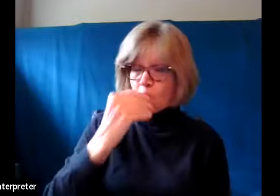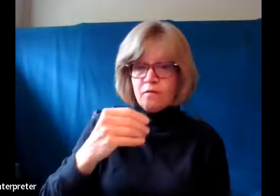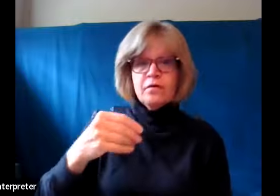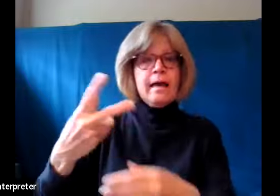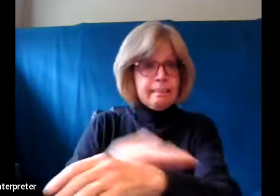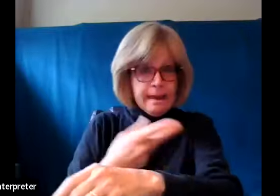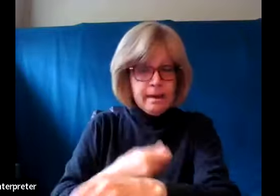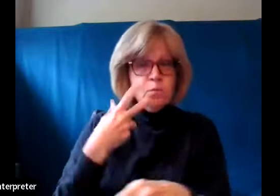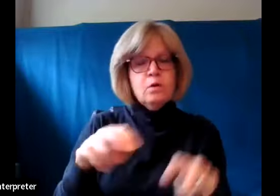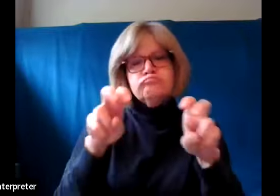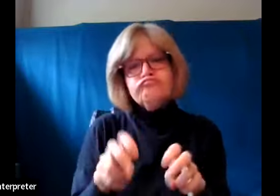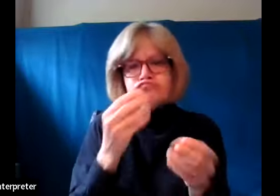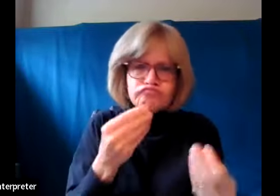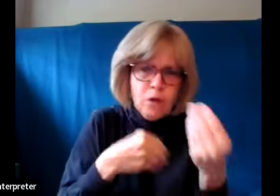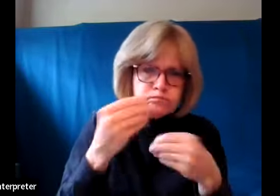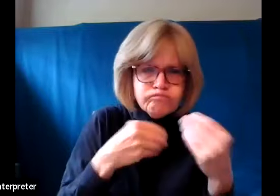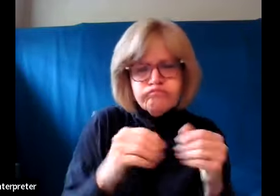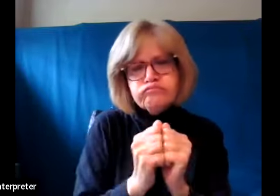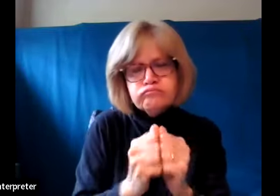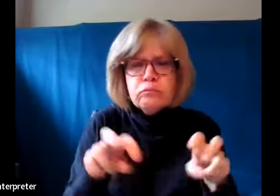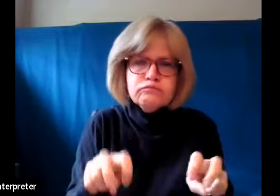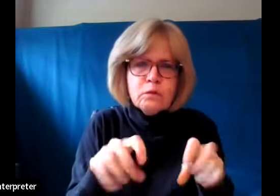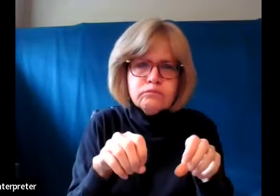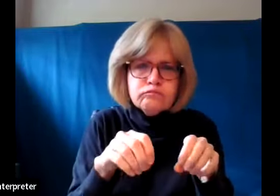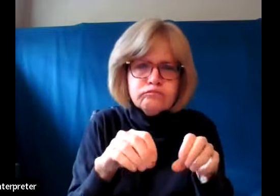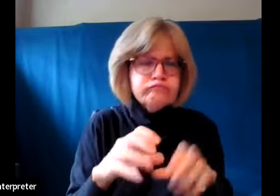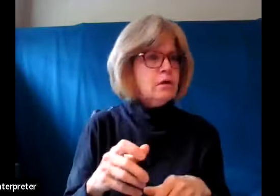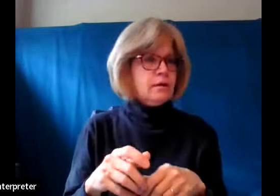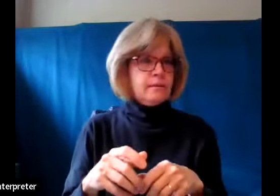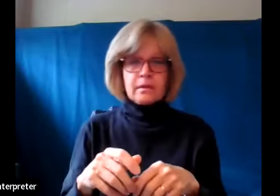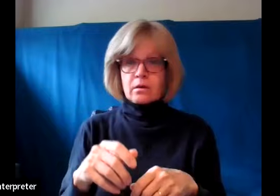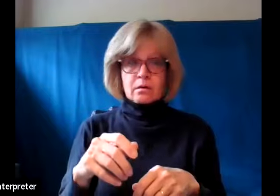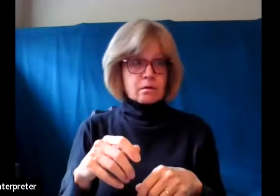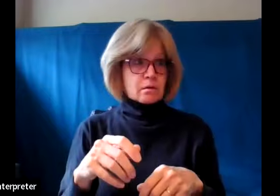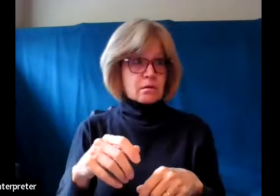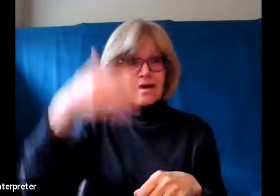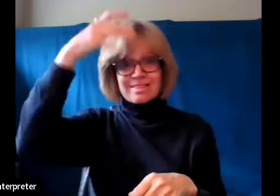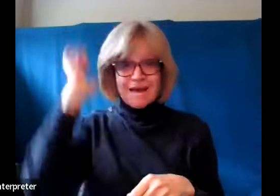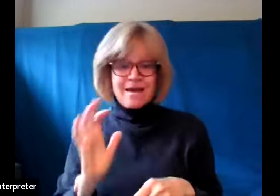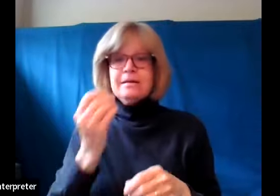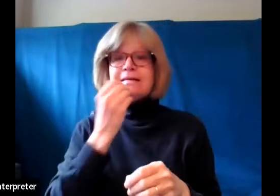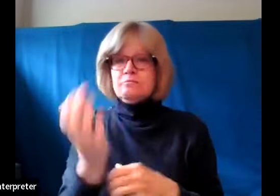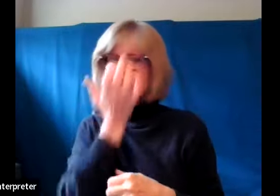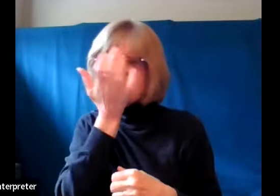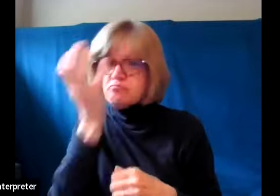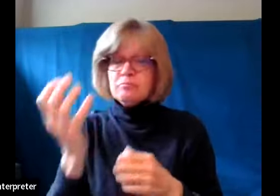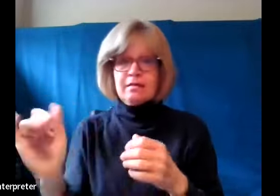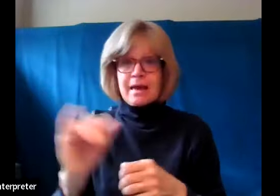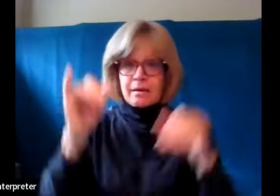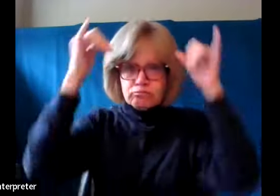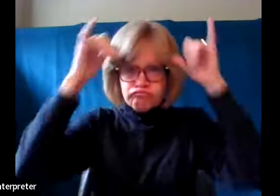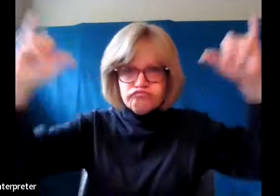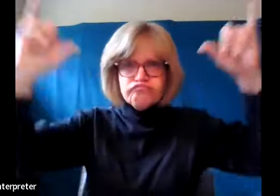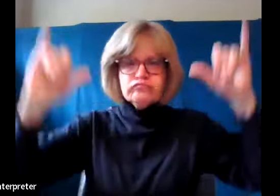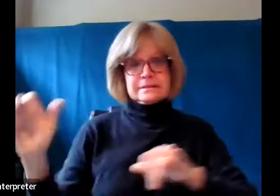the lion shall eat straw like an ox, but the serpent, its food shall be dust. They shall not hurt